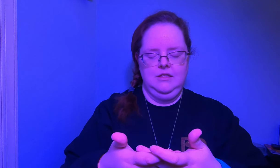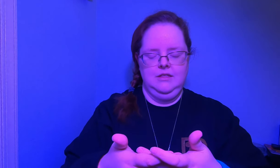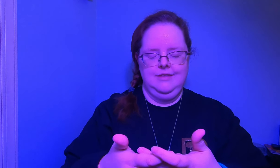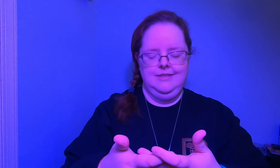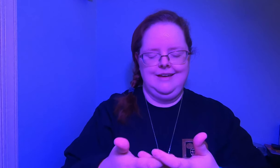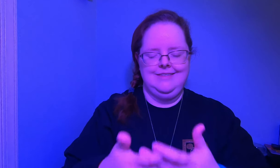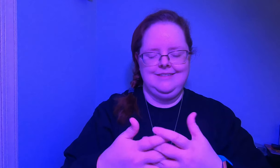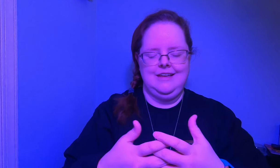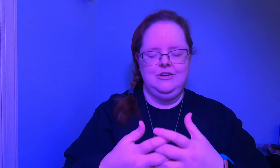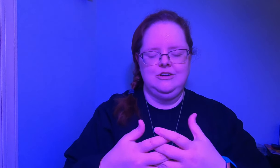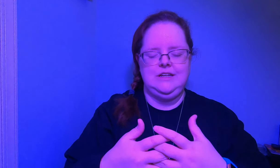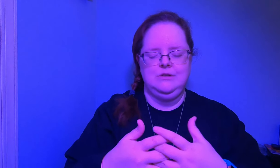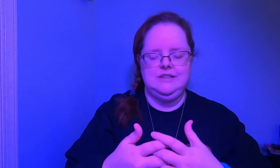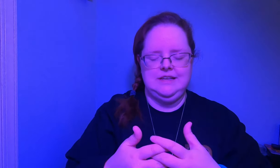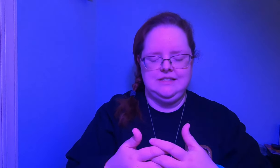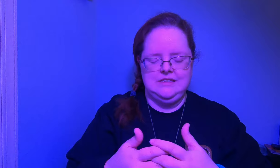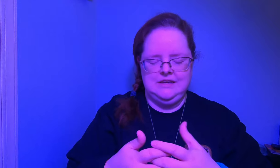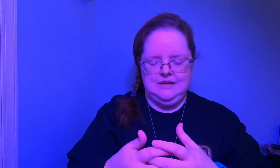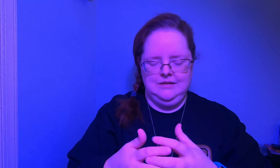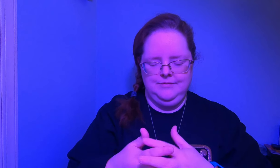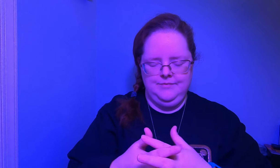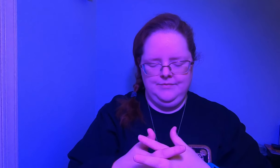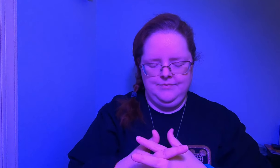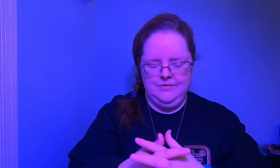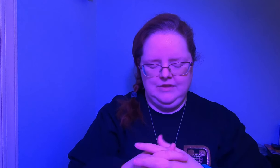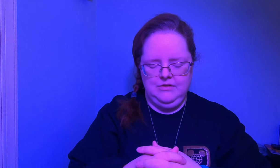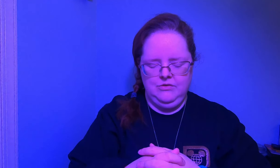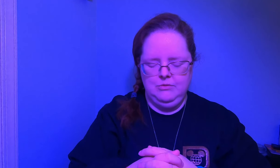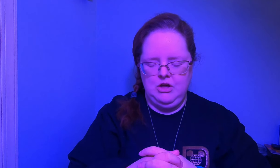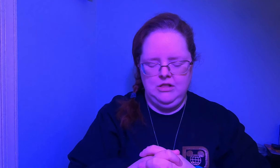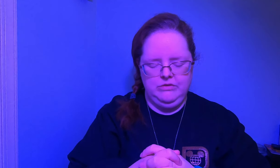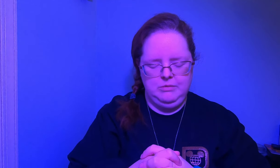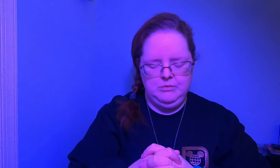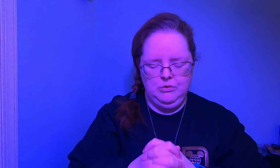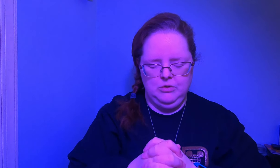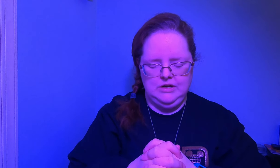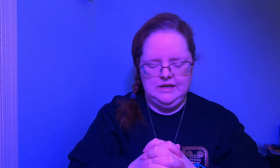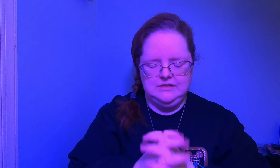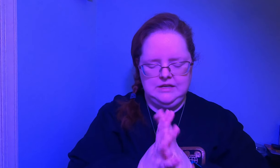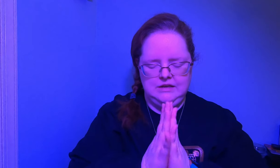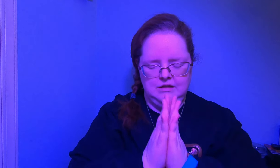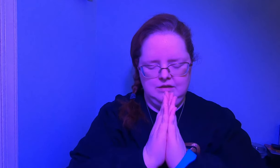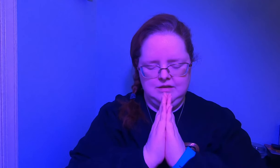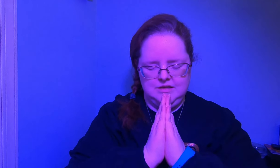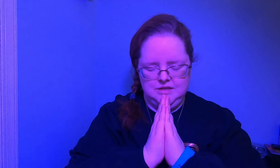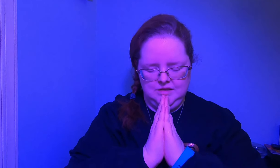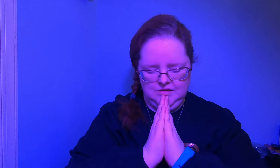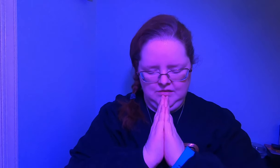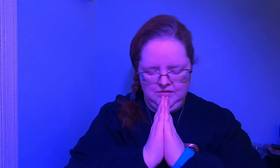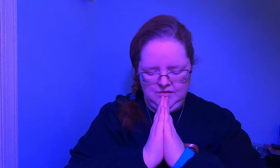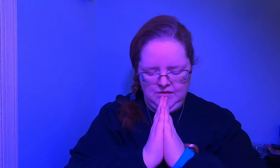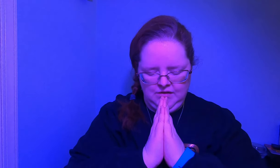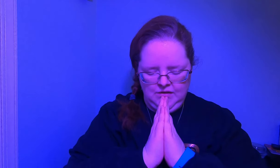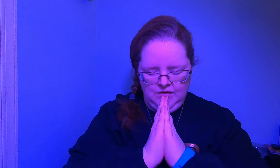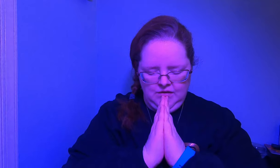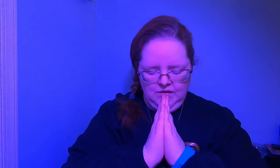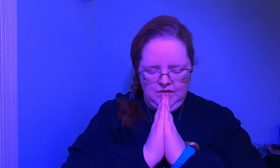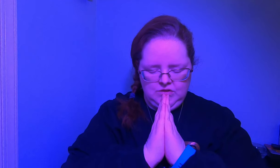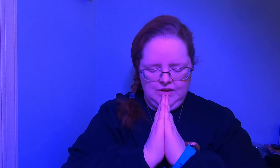that this energy we're sensing from all of the people working to heal this to